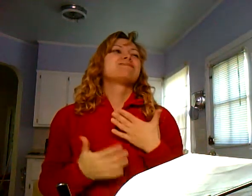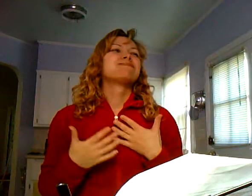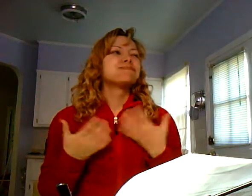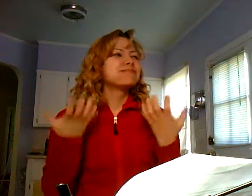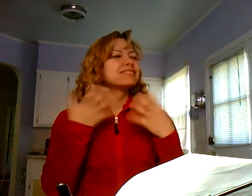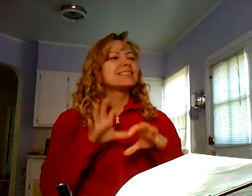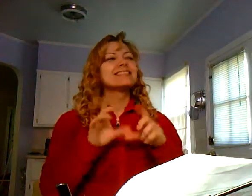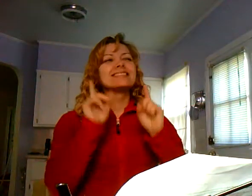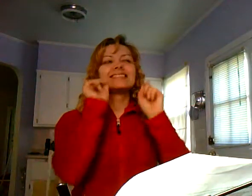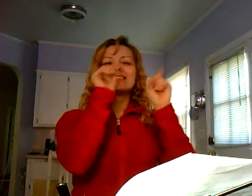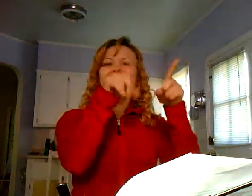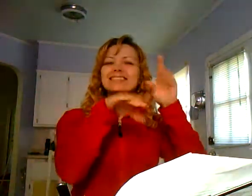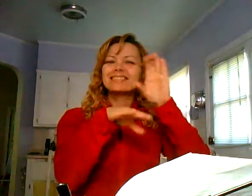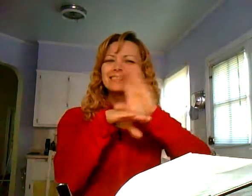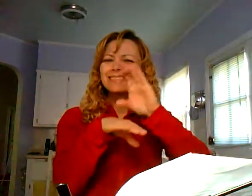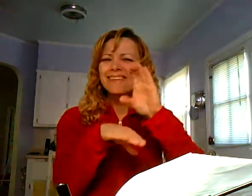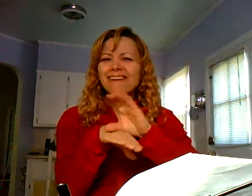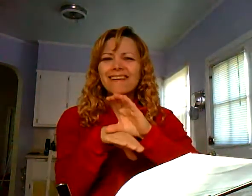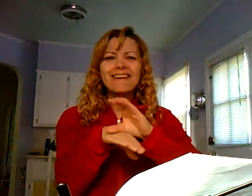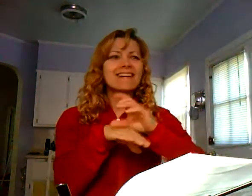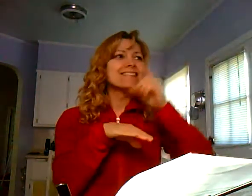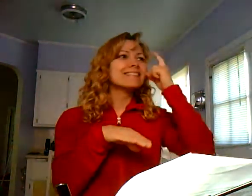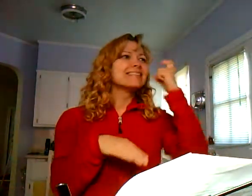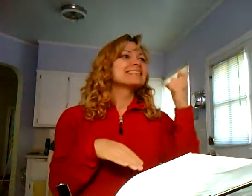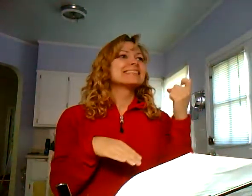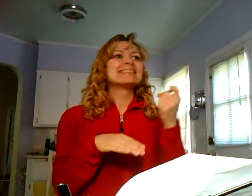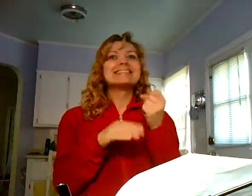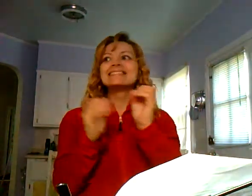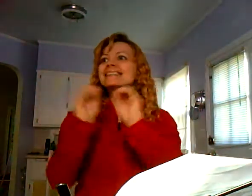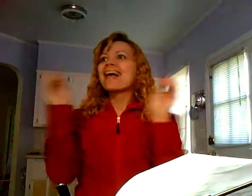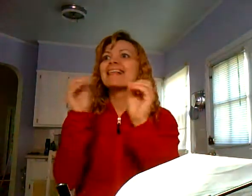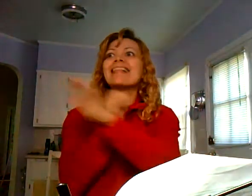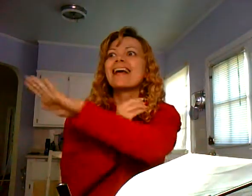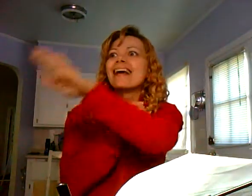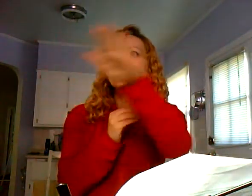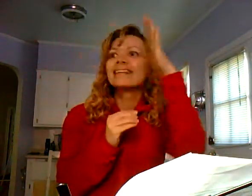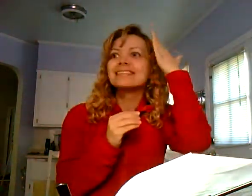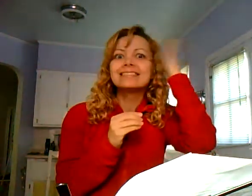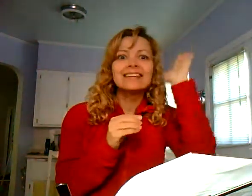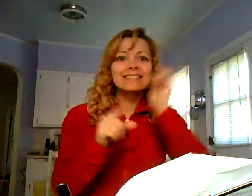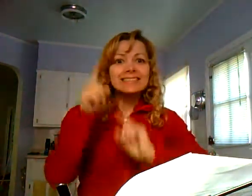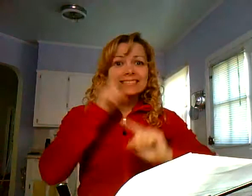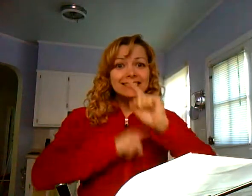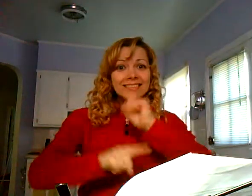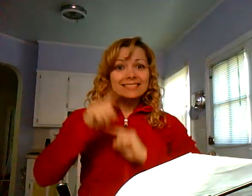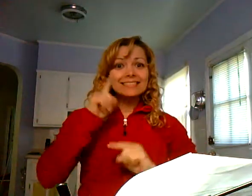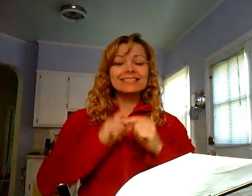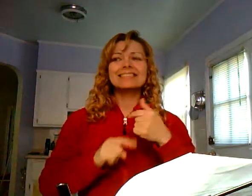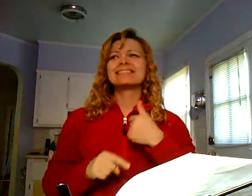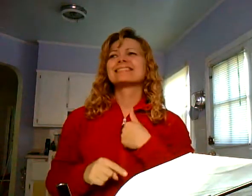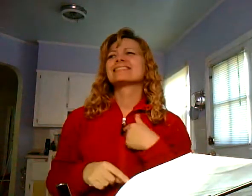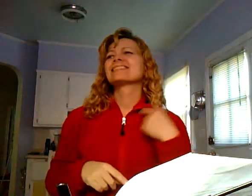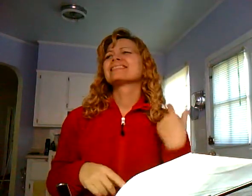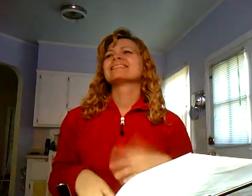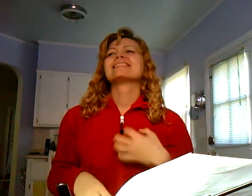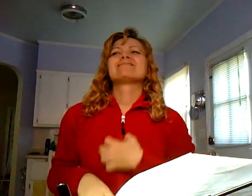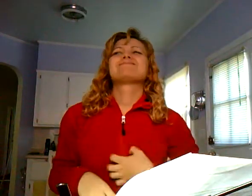Sometimes, I used to feel very discouraged. I didn't want to meet together with the church because nobody really knew how to speak sign language.